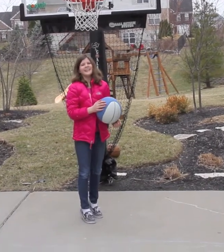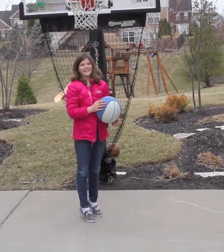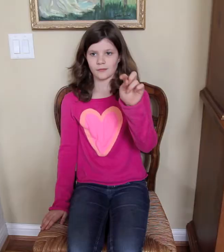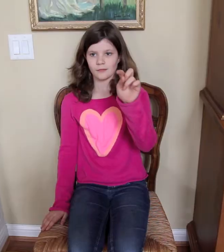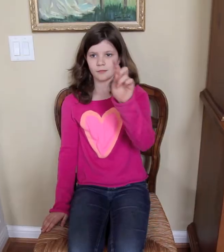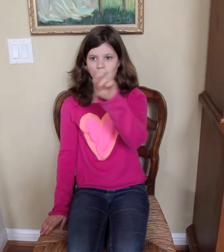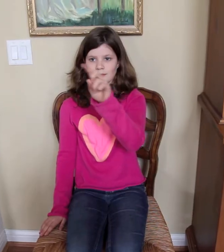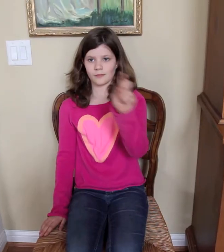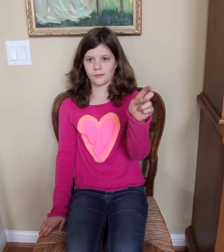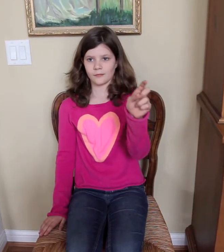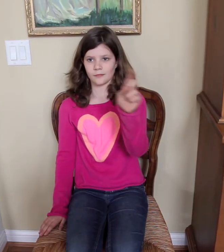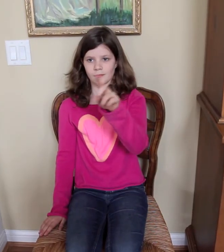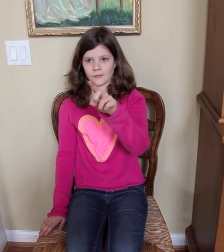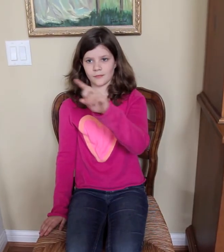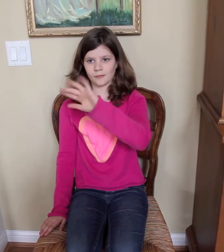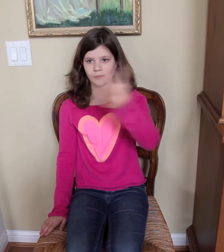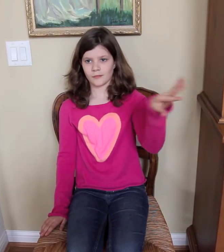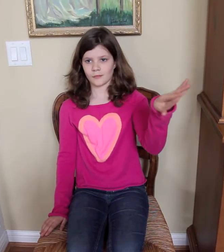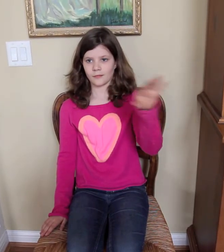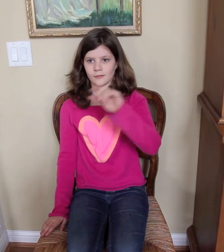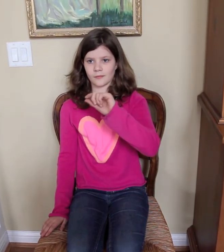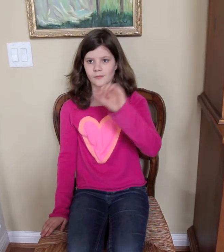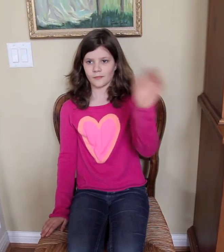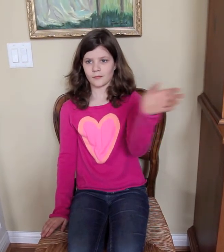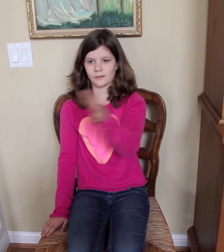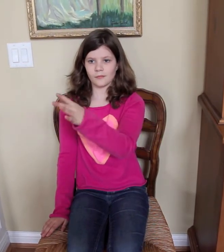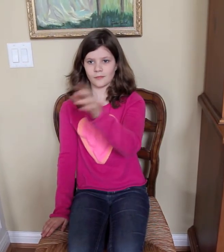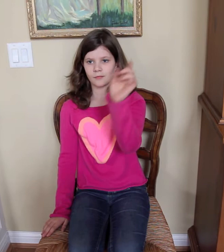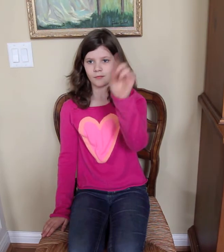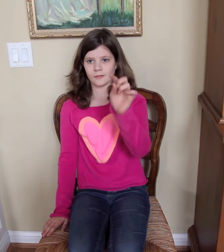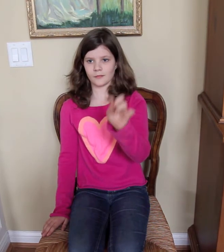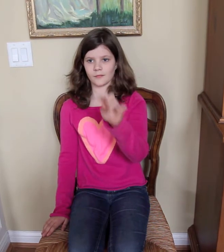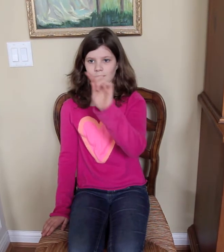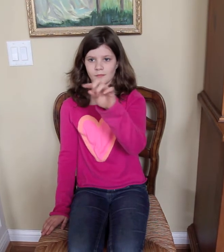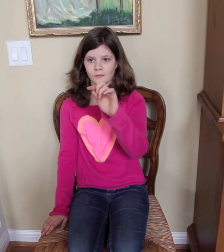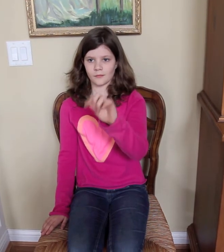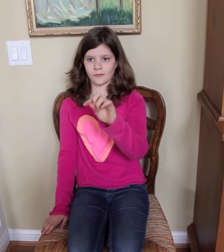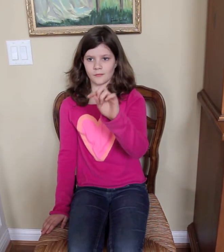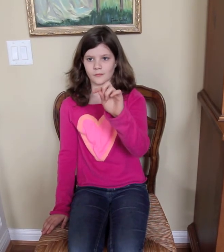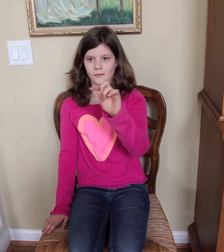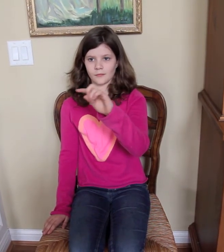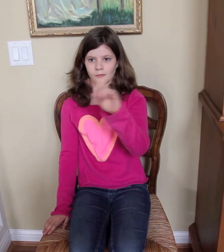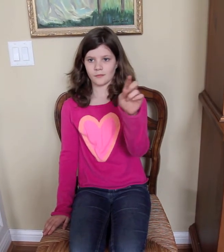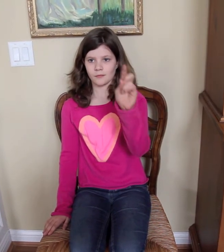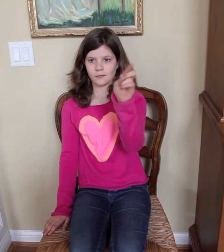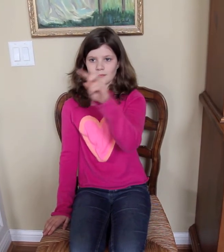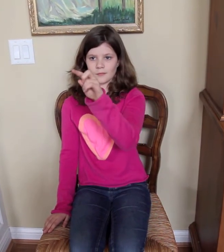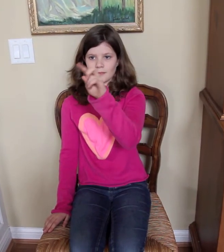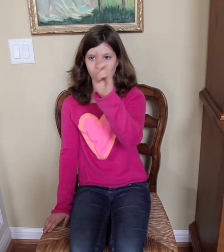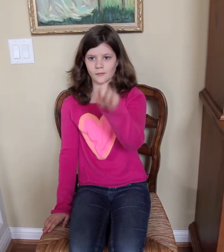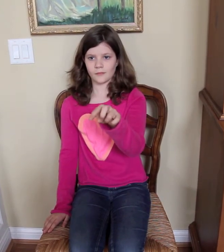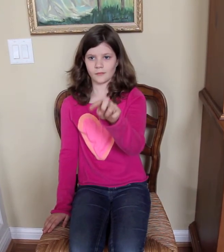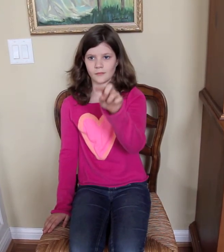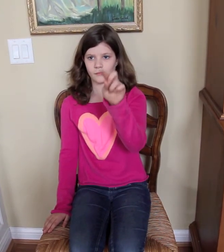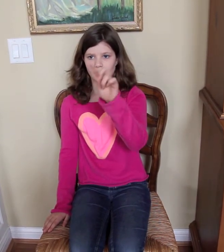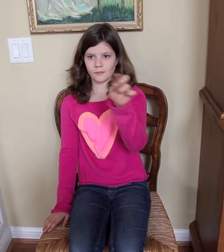The extra-sensitive youth-engineered photoreactive hypothermic octagonal nippert extra device. iPhone